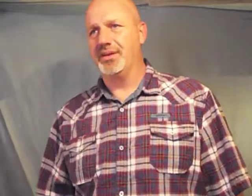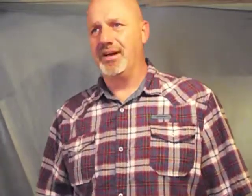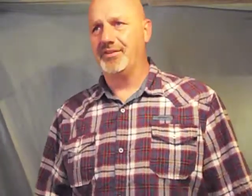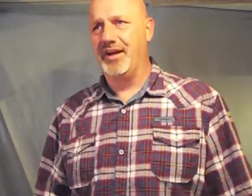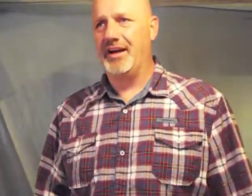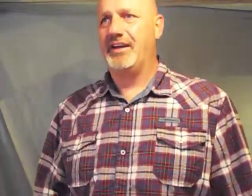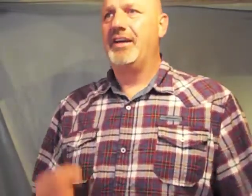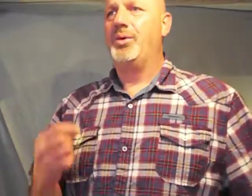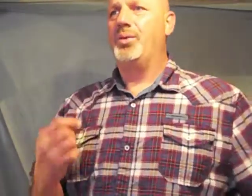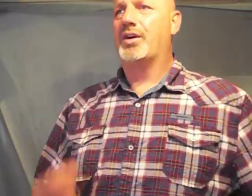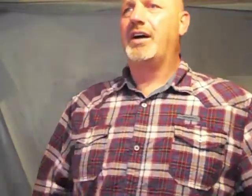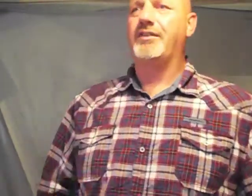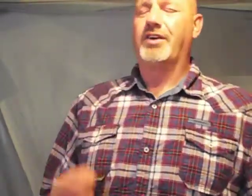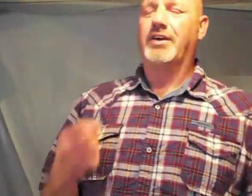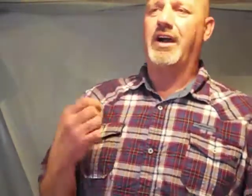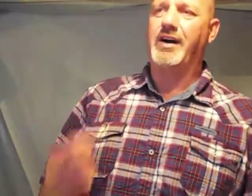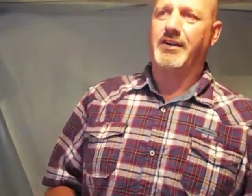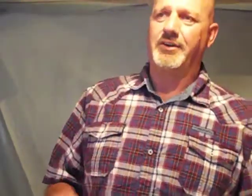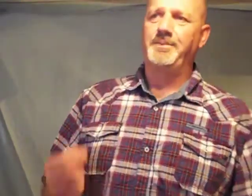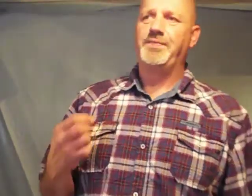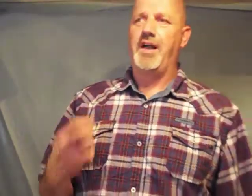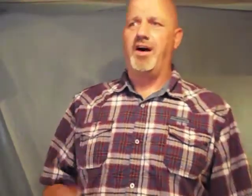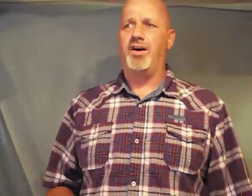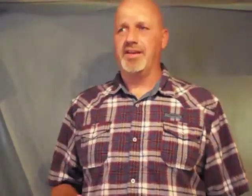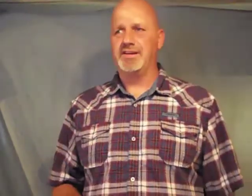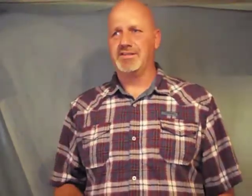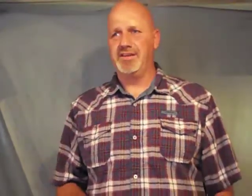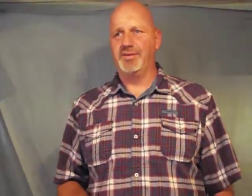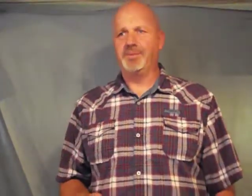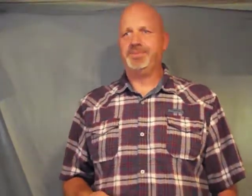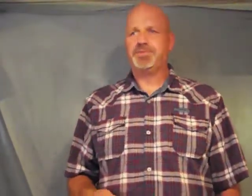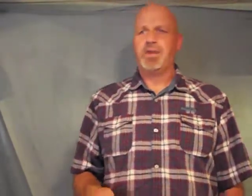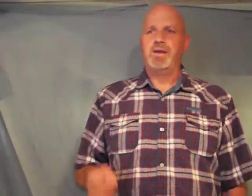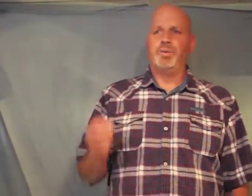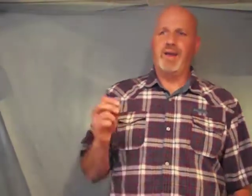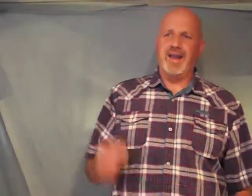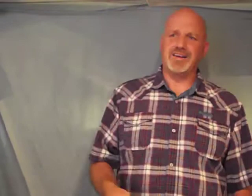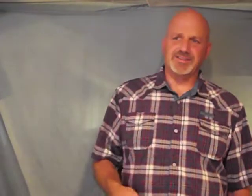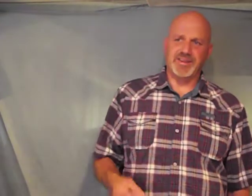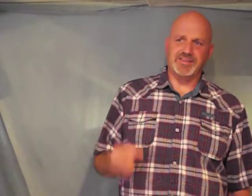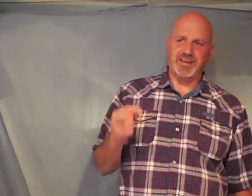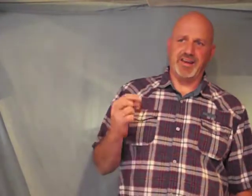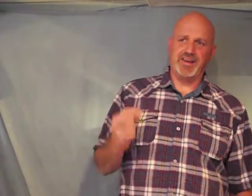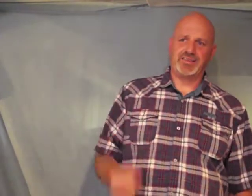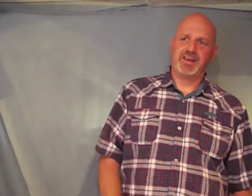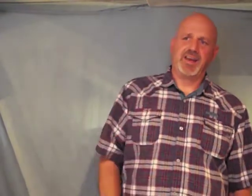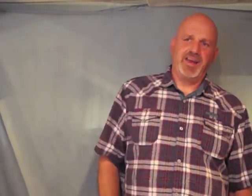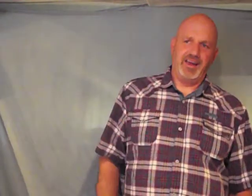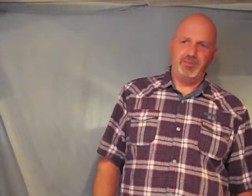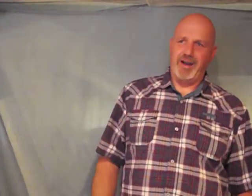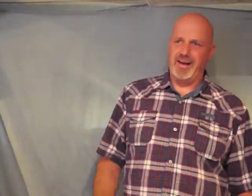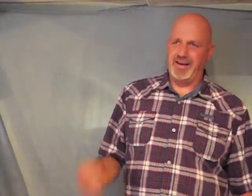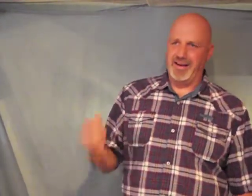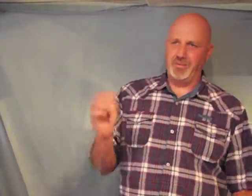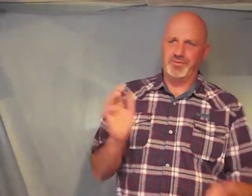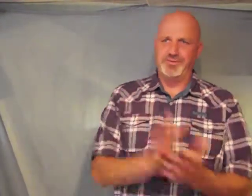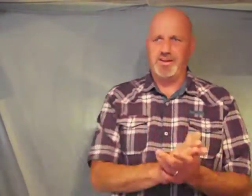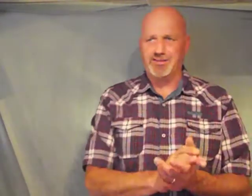love God will conquer all that is evil we ask these things in the mighty name of Jesus